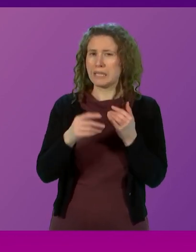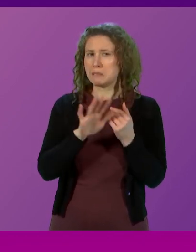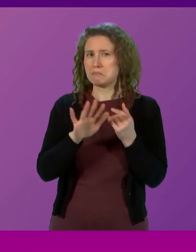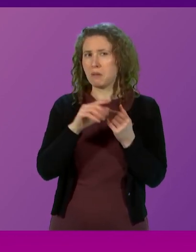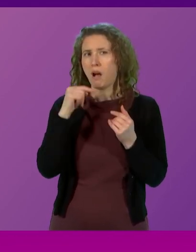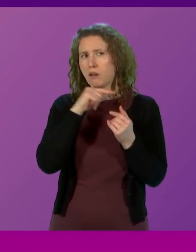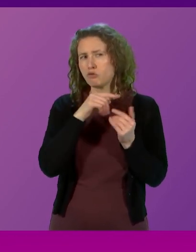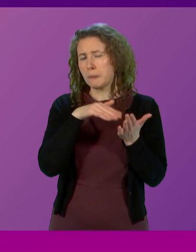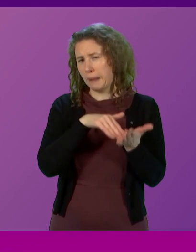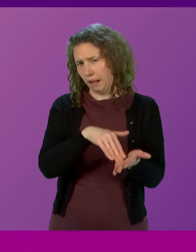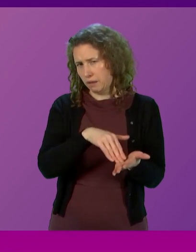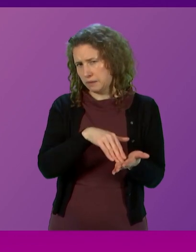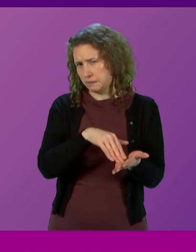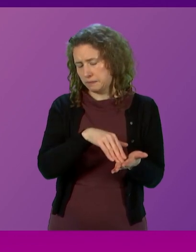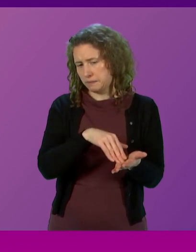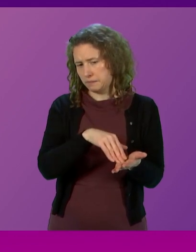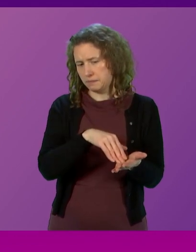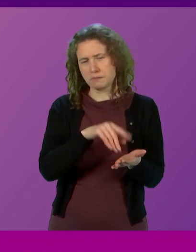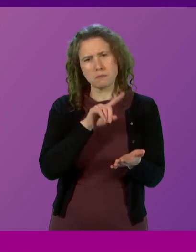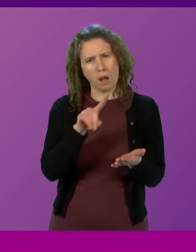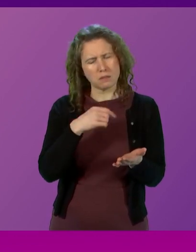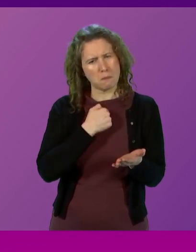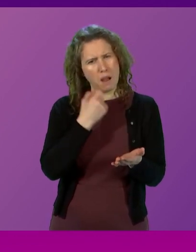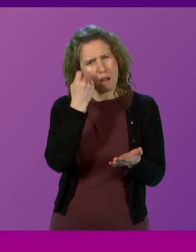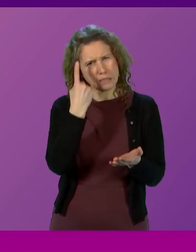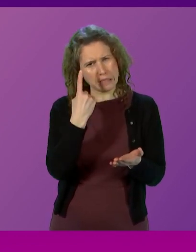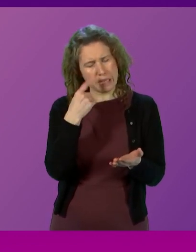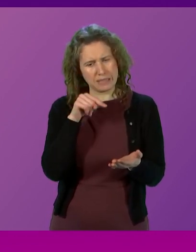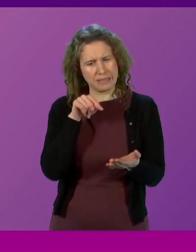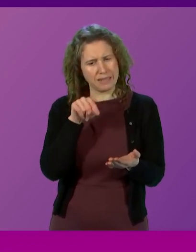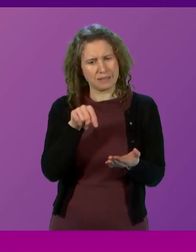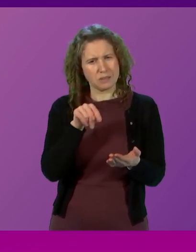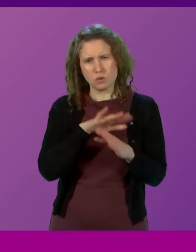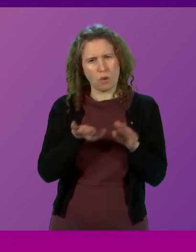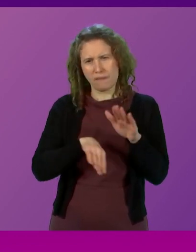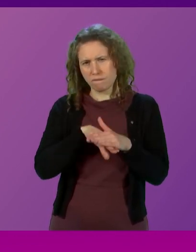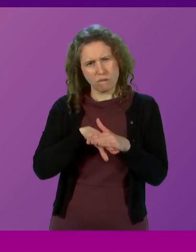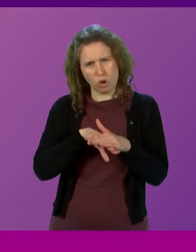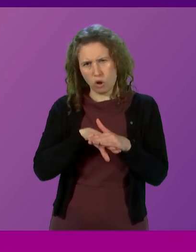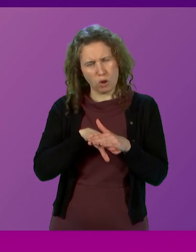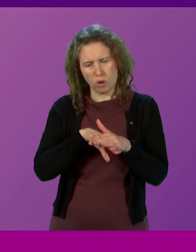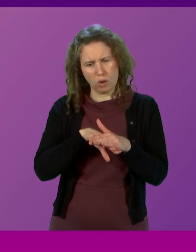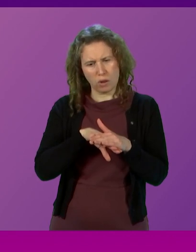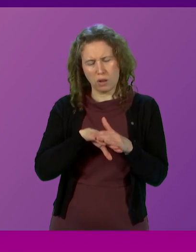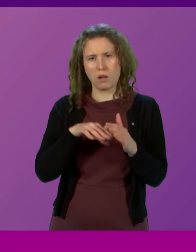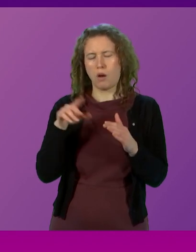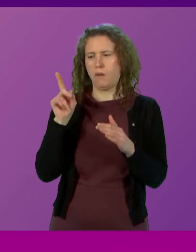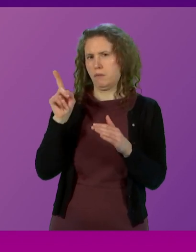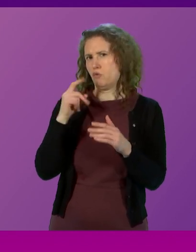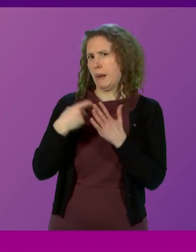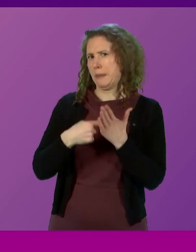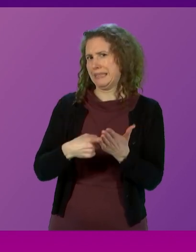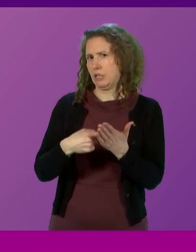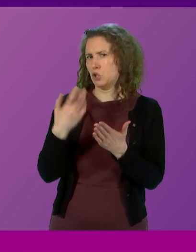£100 million. But as I understand that, it is not the full extent of the Barnet consequentials delivered